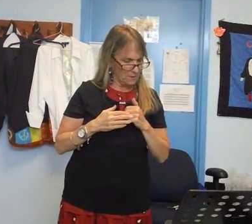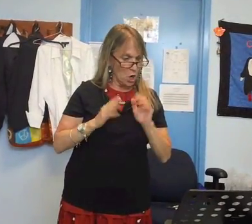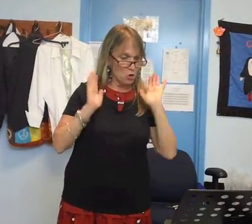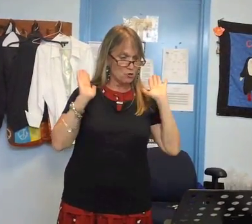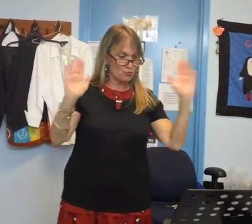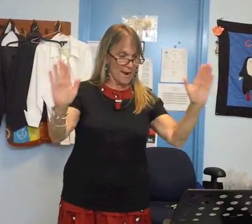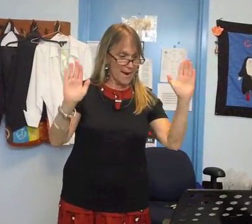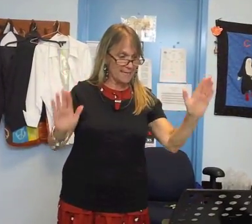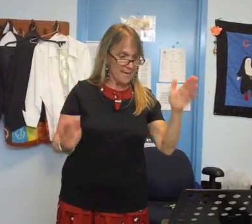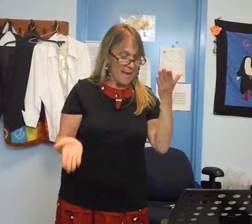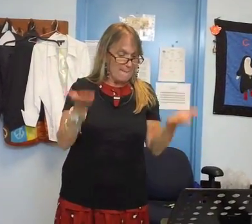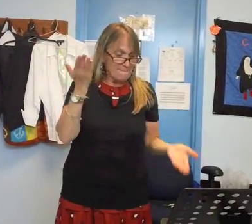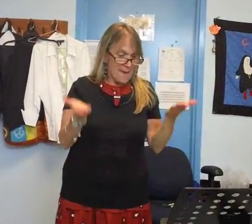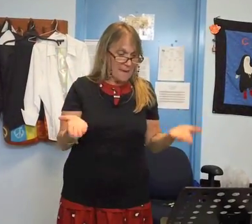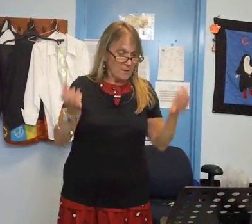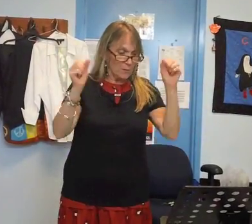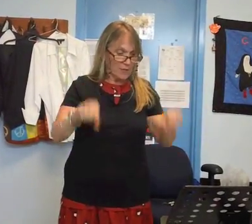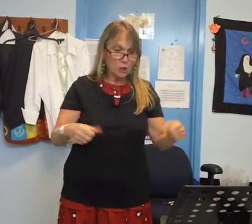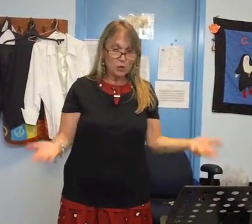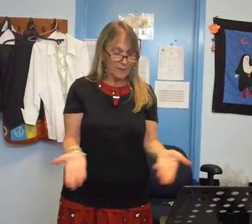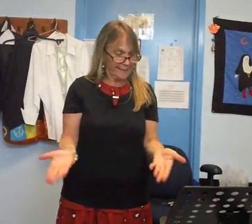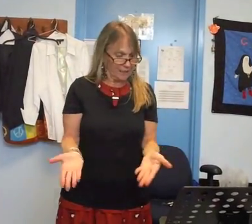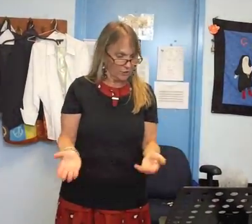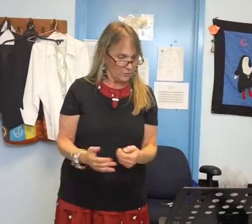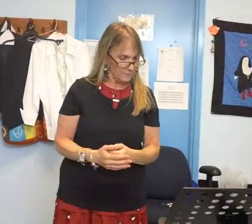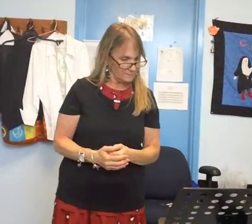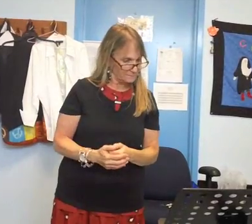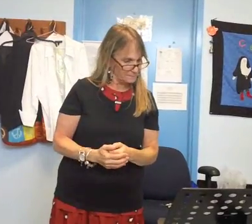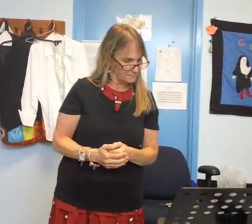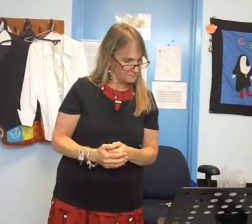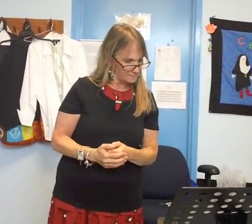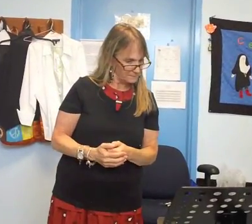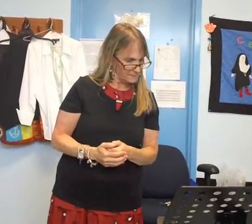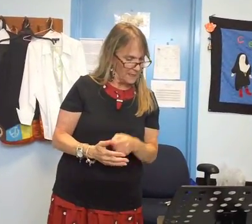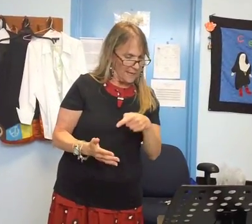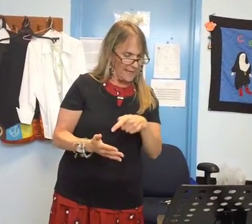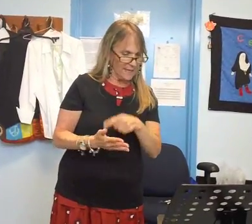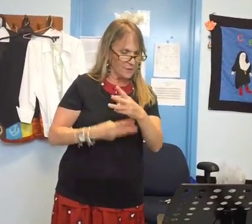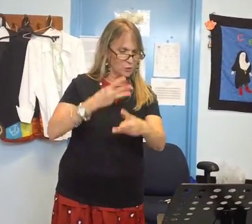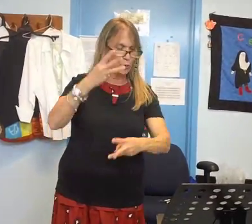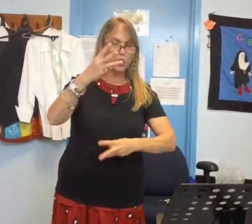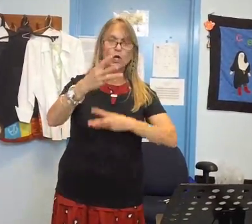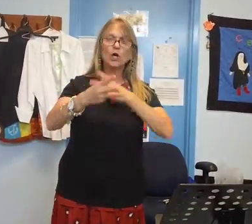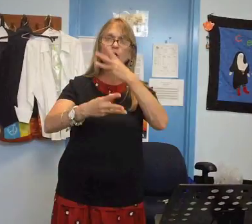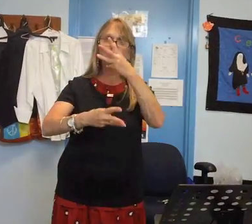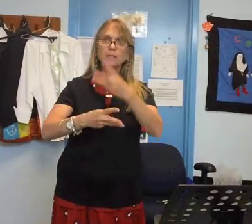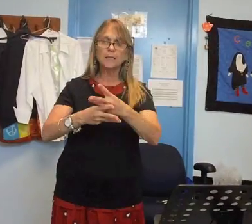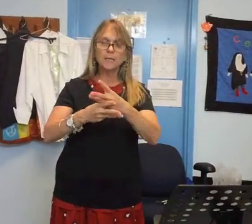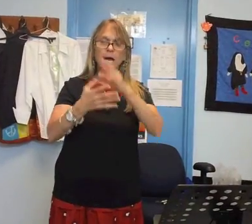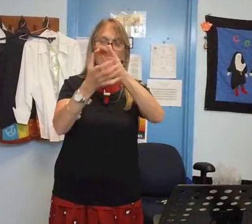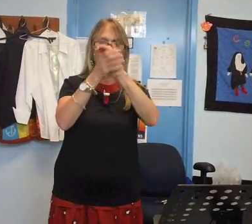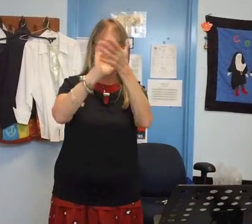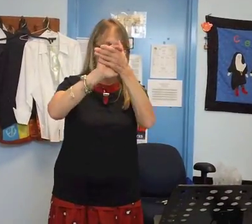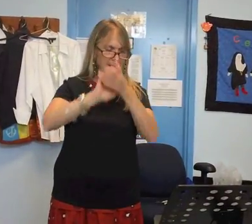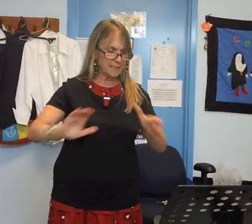great maybe we can do it here in this world of peace